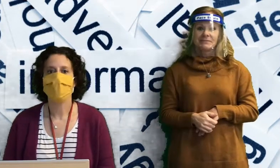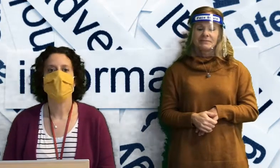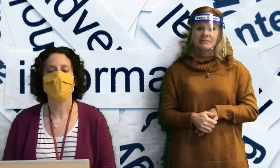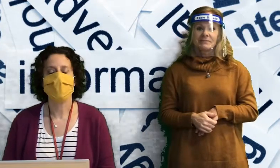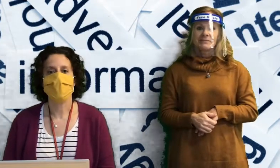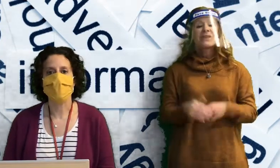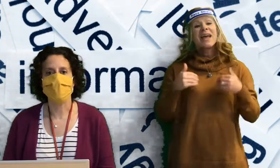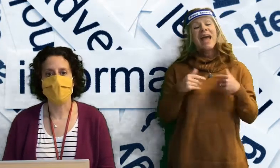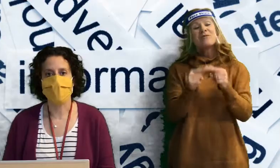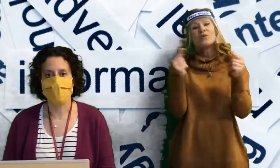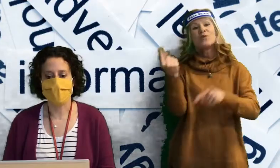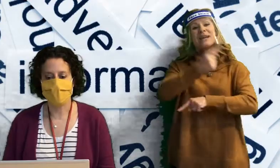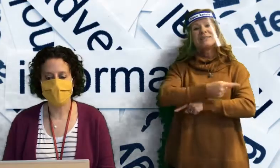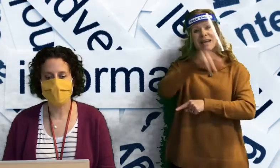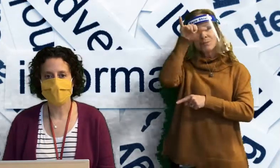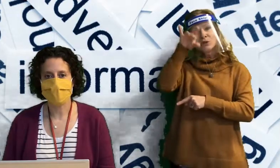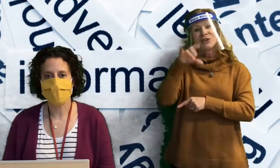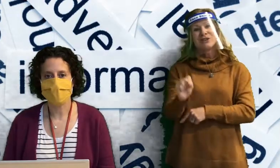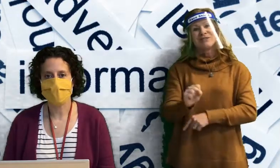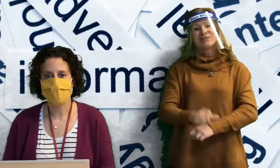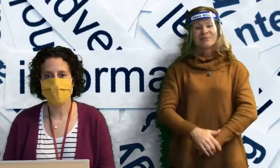Have a great day, Bulldogs!